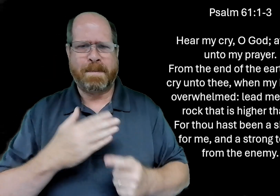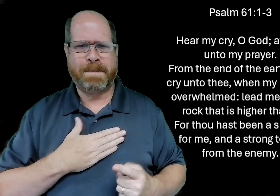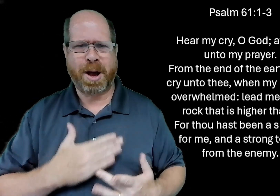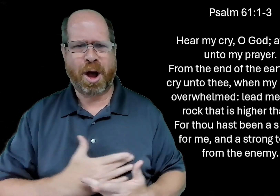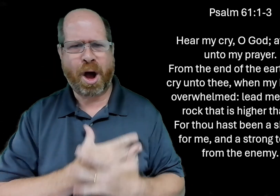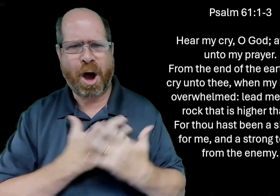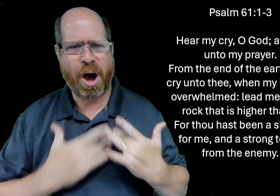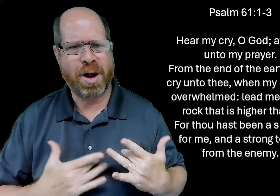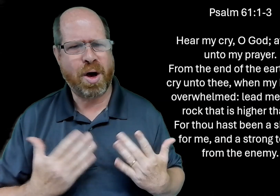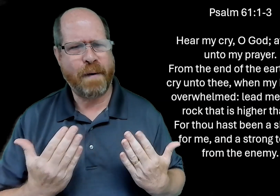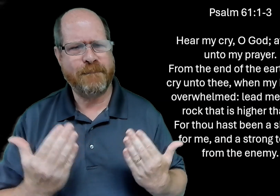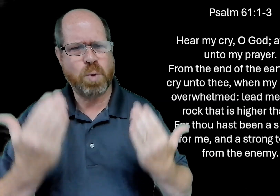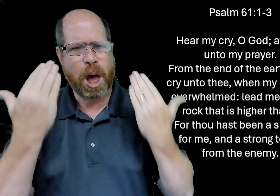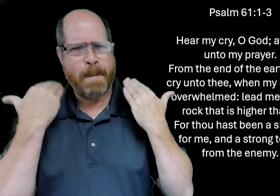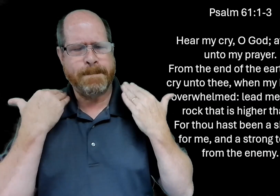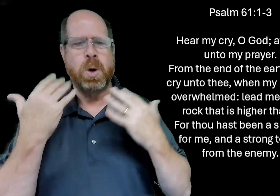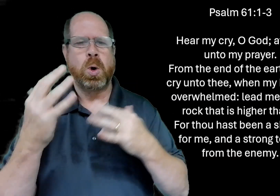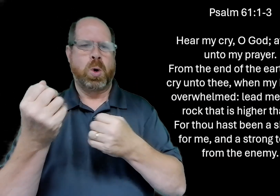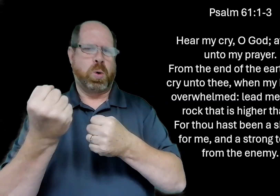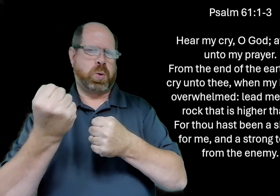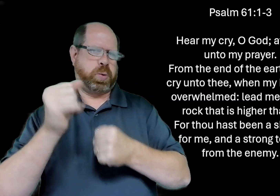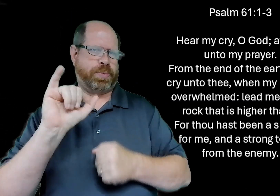unto thee when my heart is overwhelmed